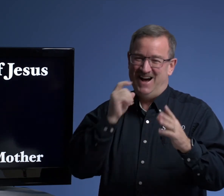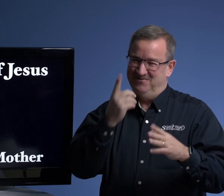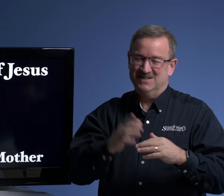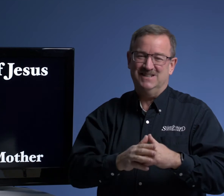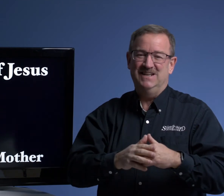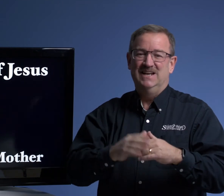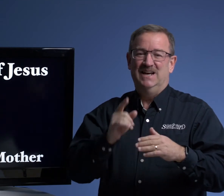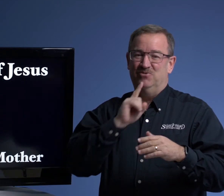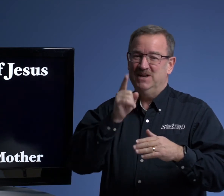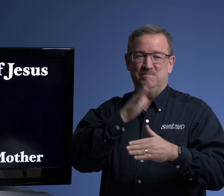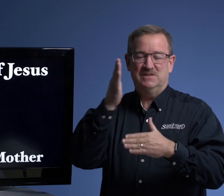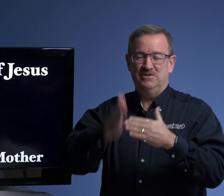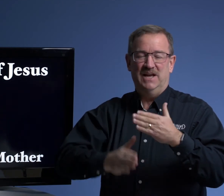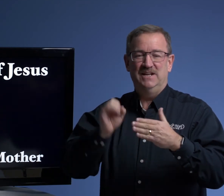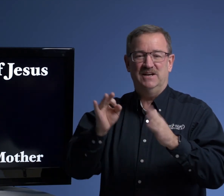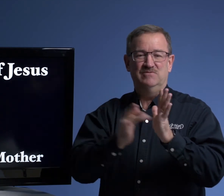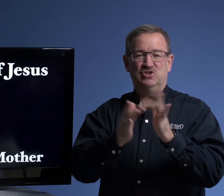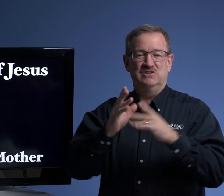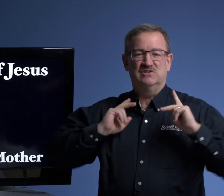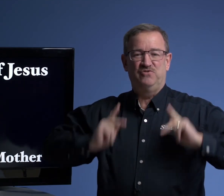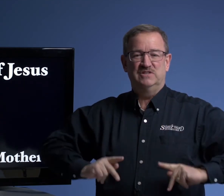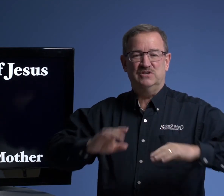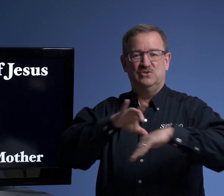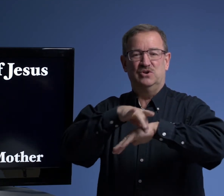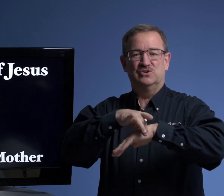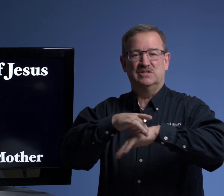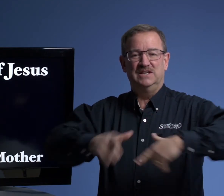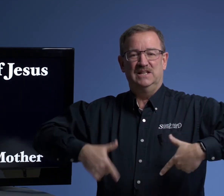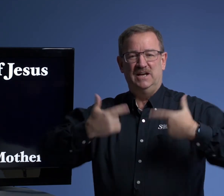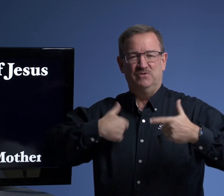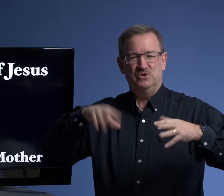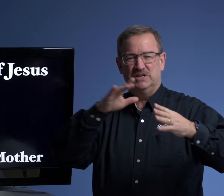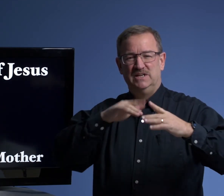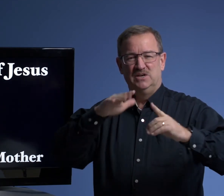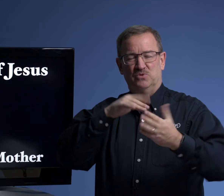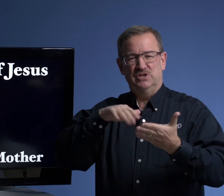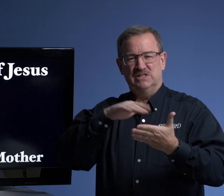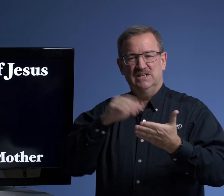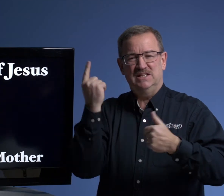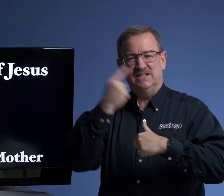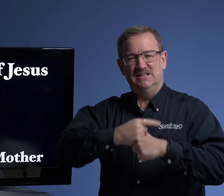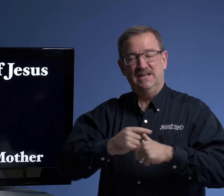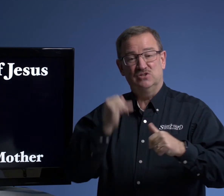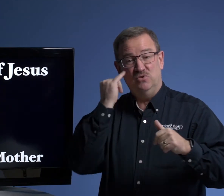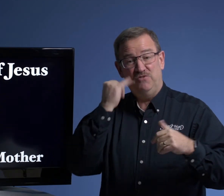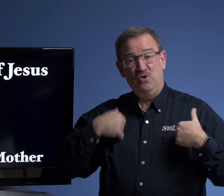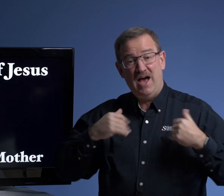obviously, right up until the end of Jesus' physical earthly life. And we're going to study that today. So if you have